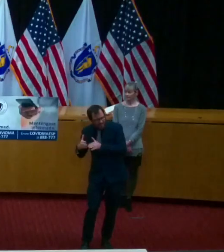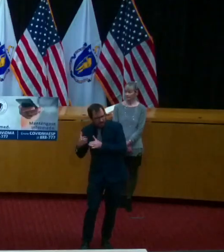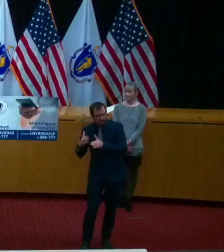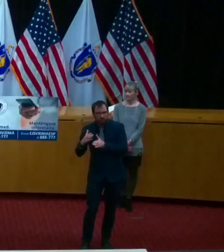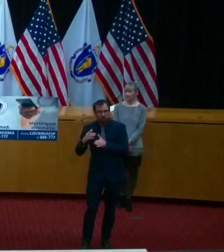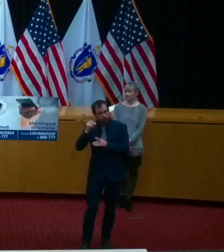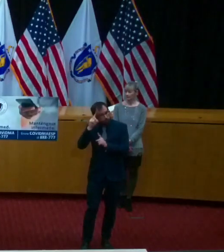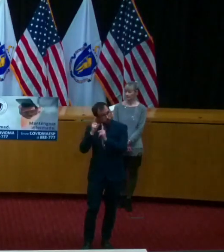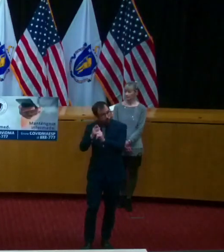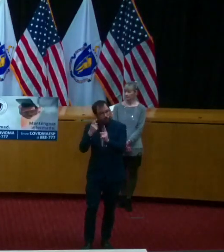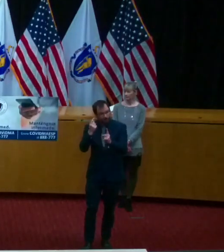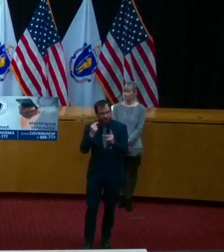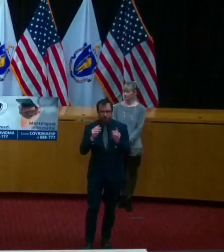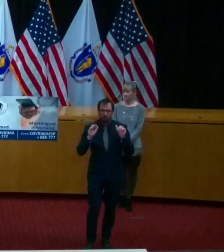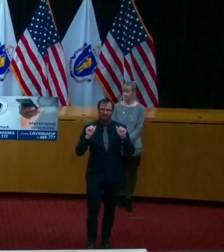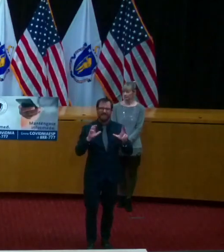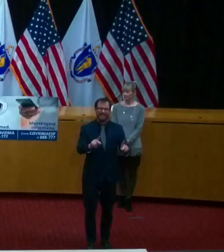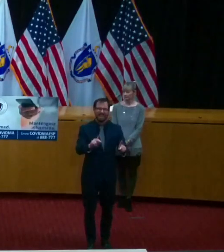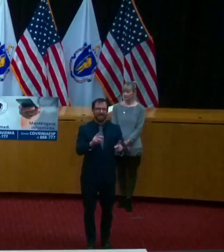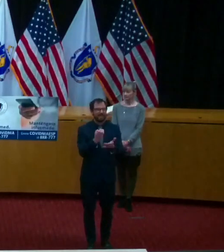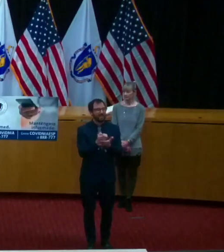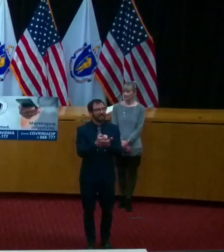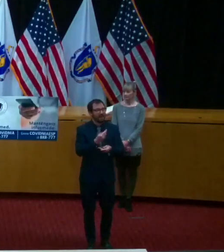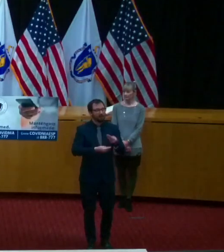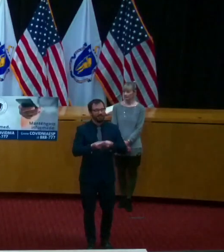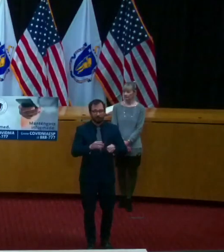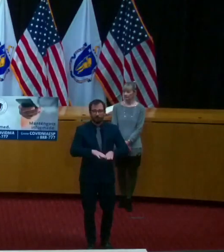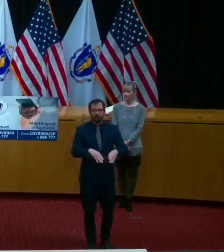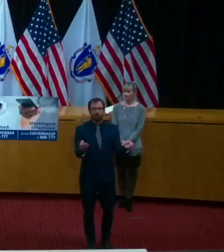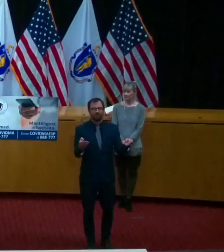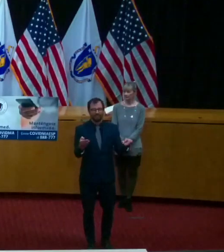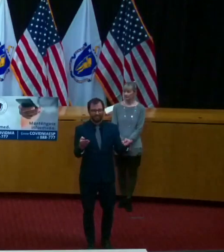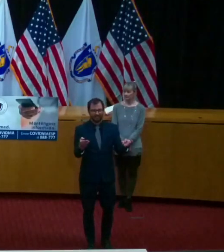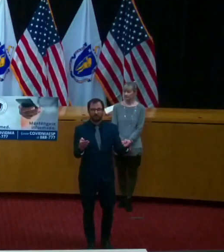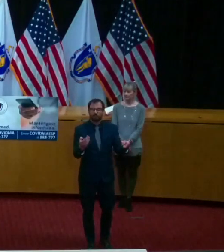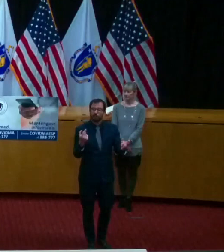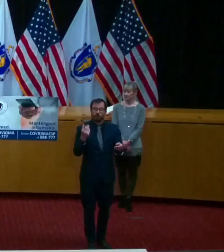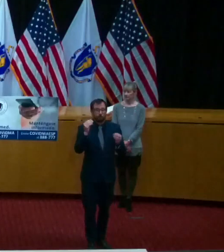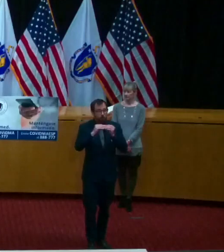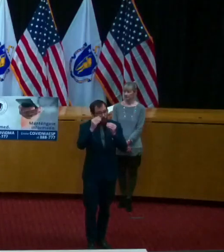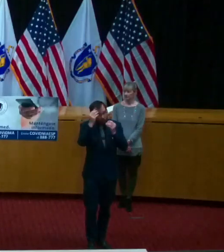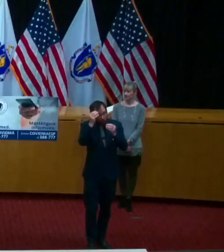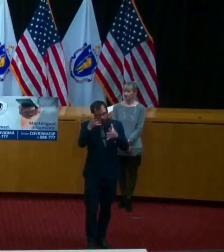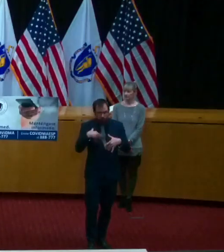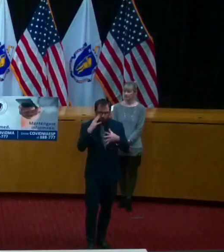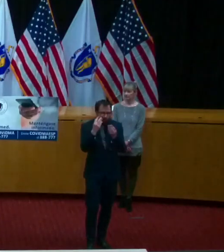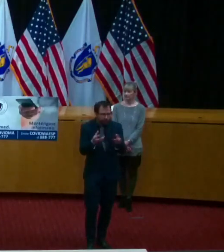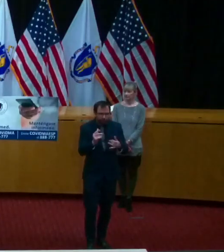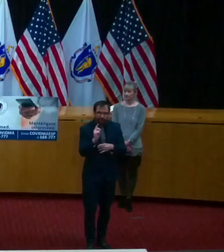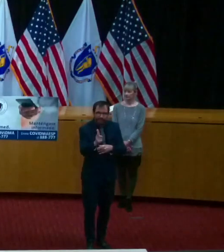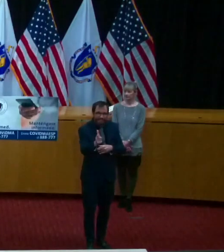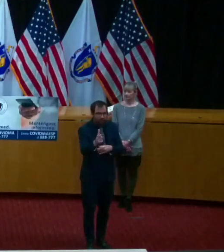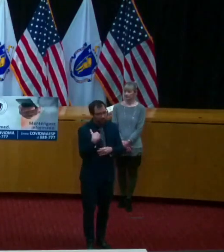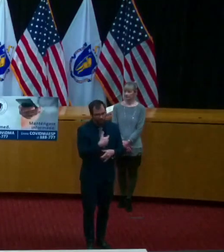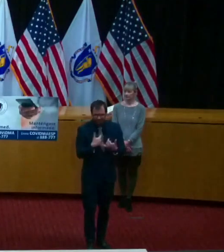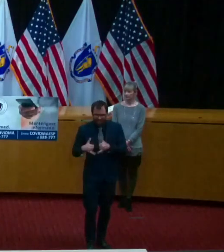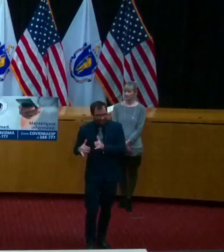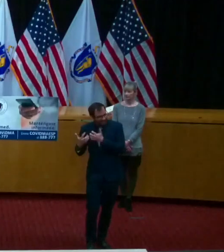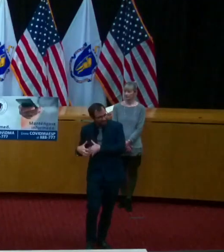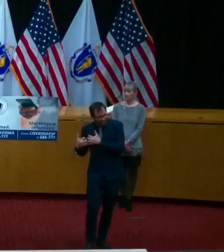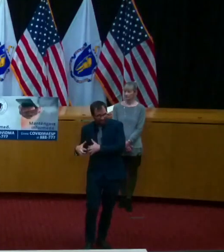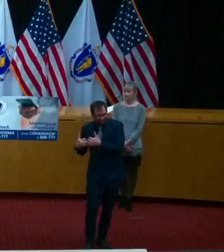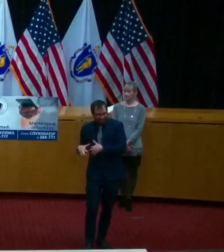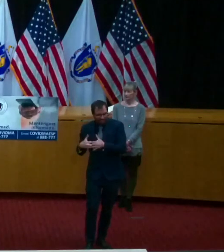to say about this in the days ahead as we pull together the best and brightest minds from our business and public health and academic